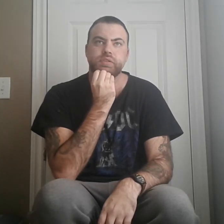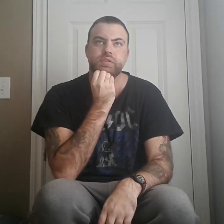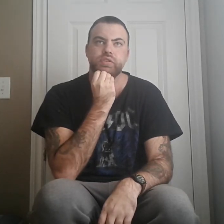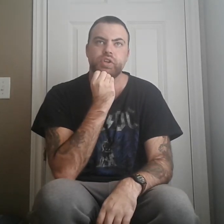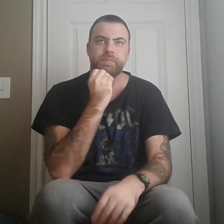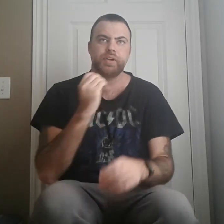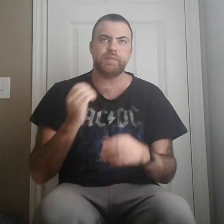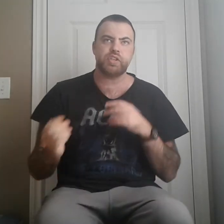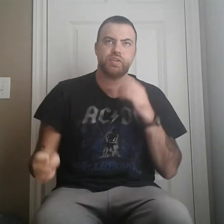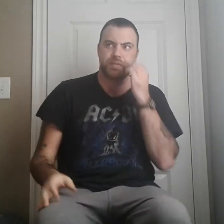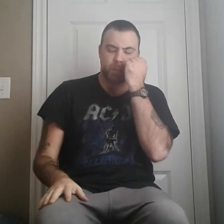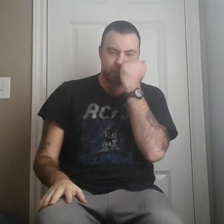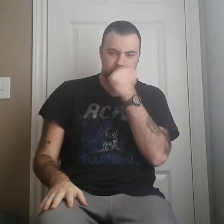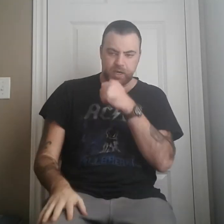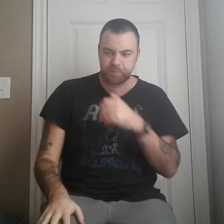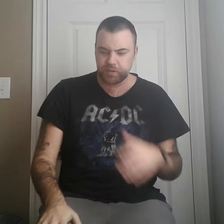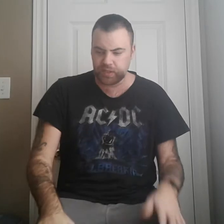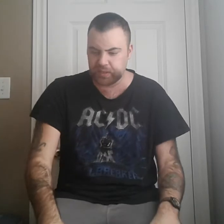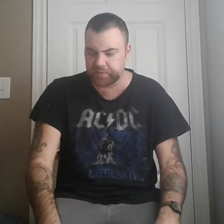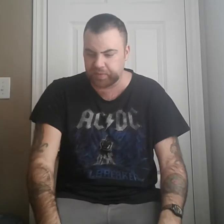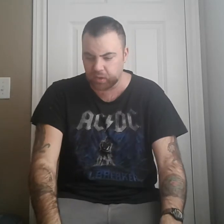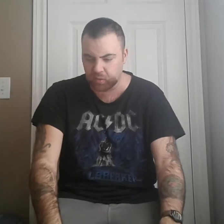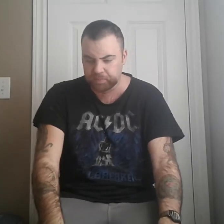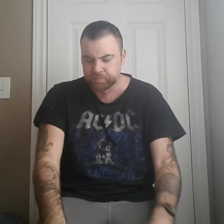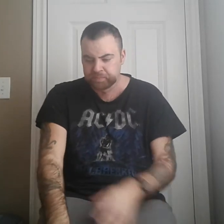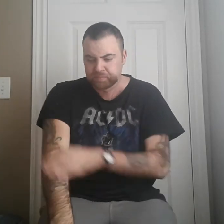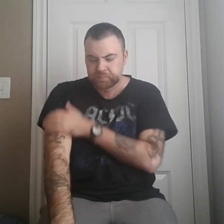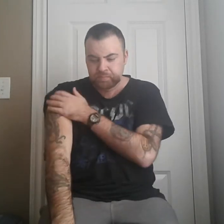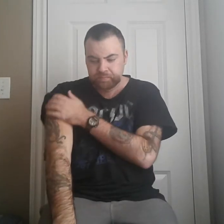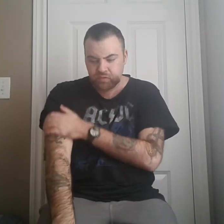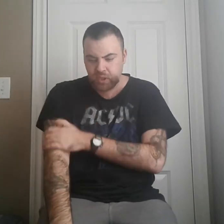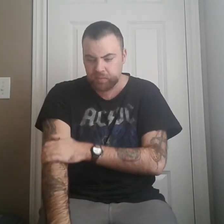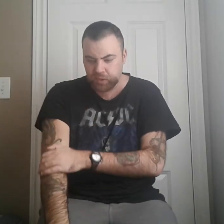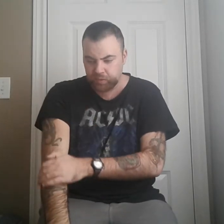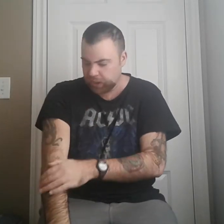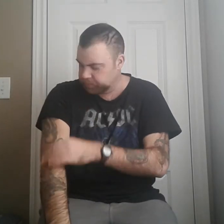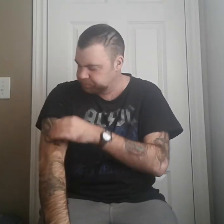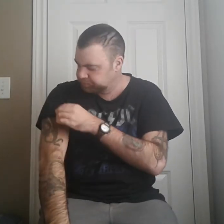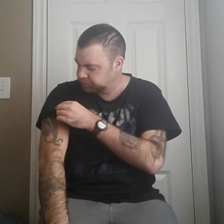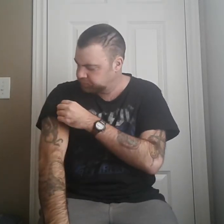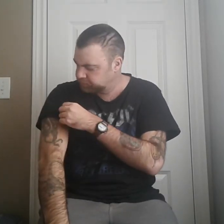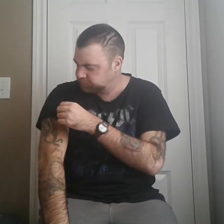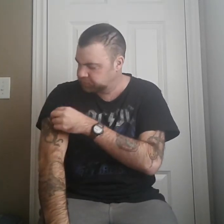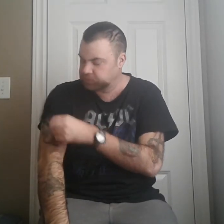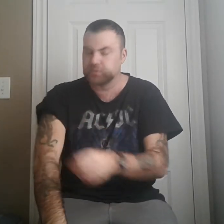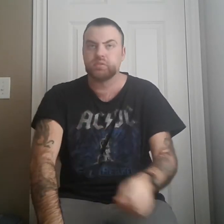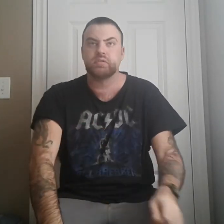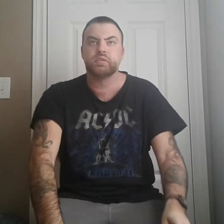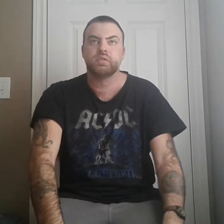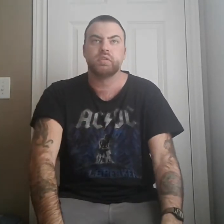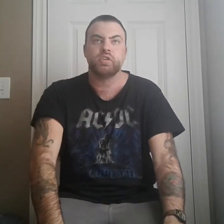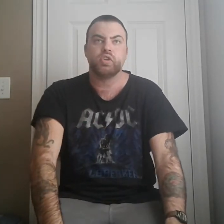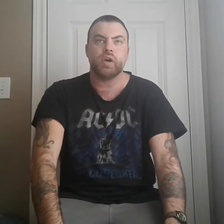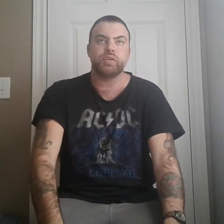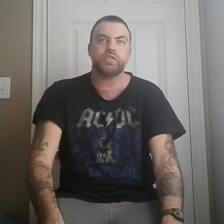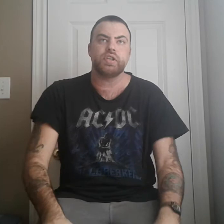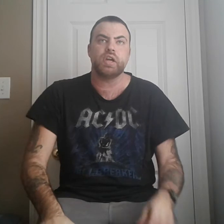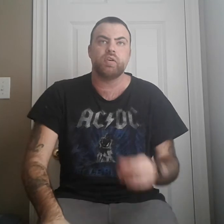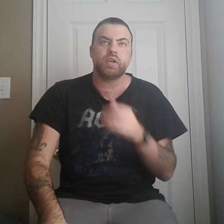So pretty much it was overpopulated. So they were going to, you know, go